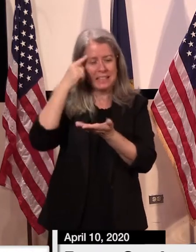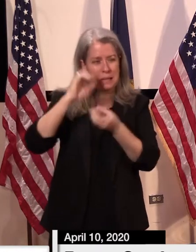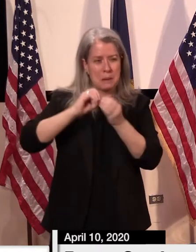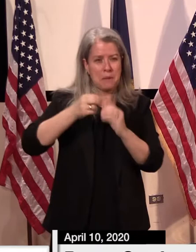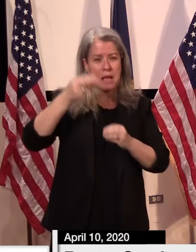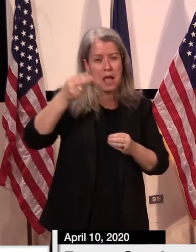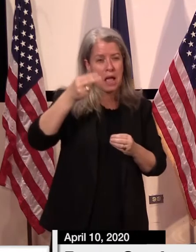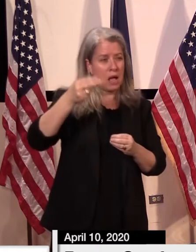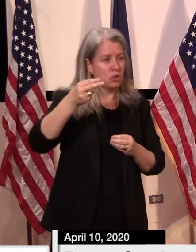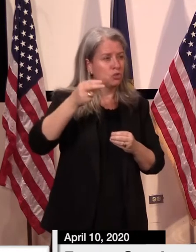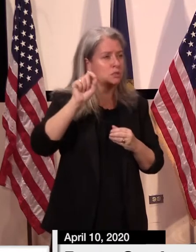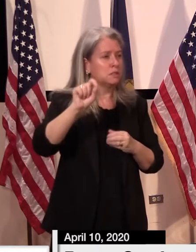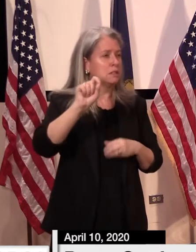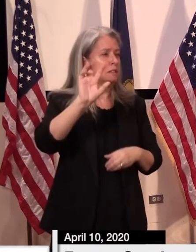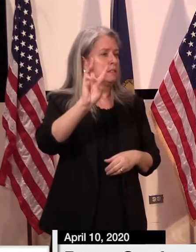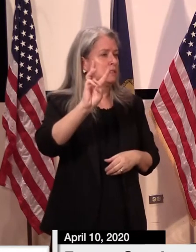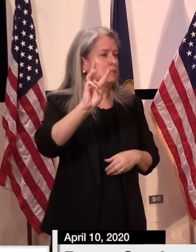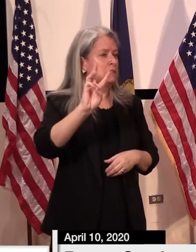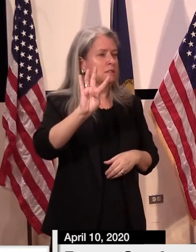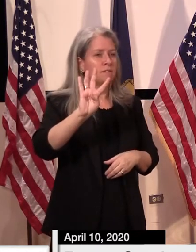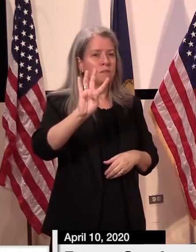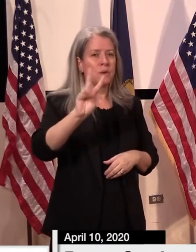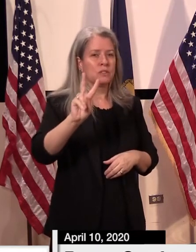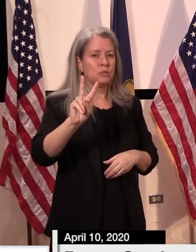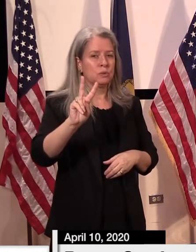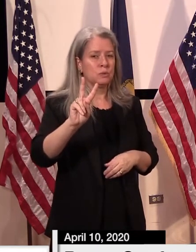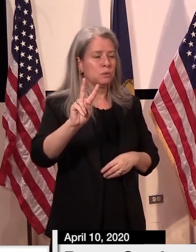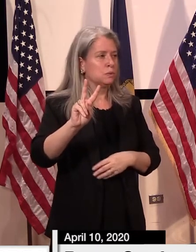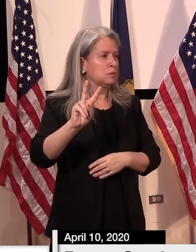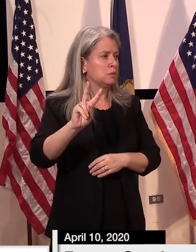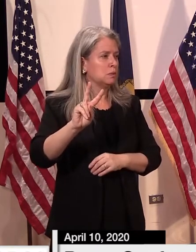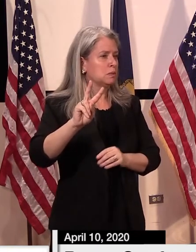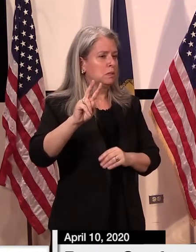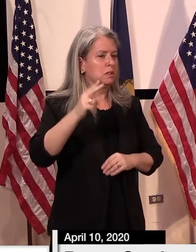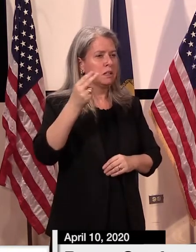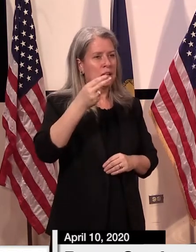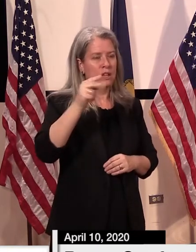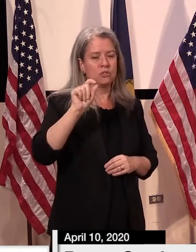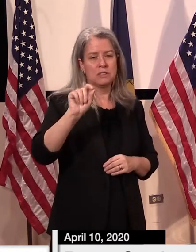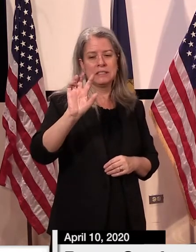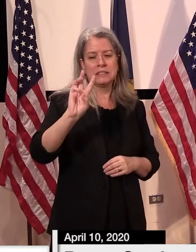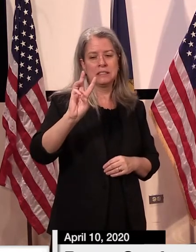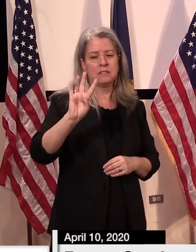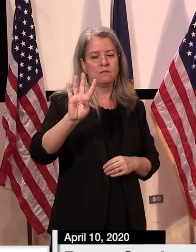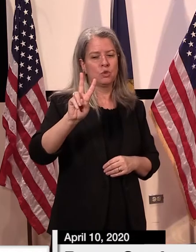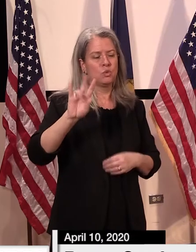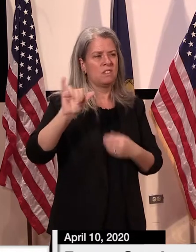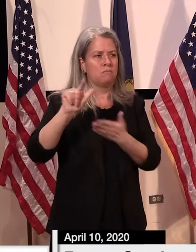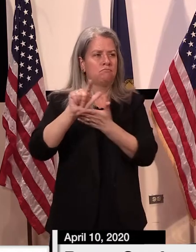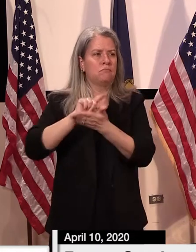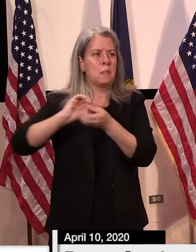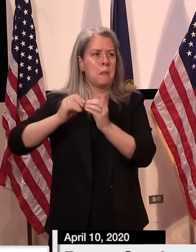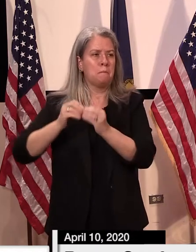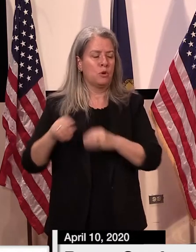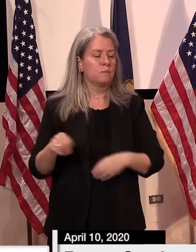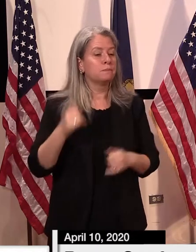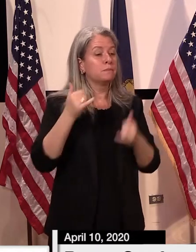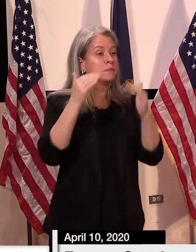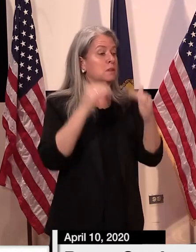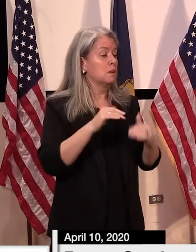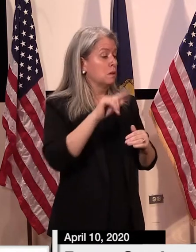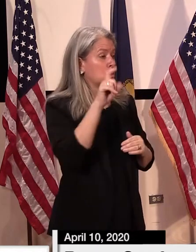be H-642. Fine, I'll look out. Thank you. All right. Marcus, WVMT.